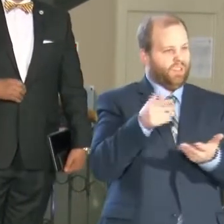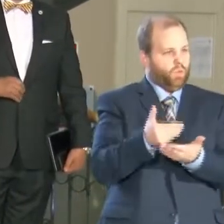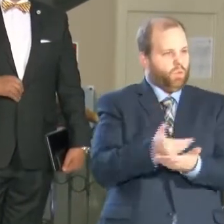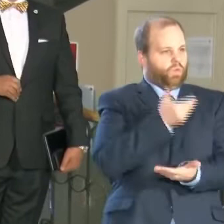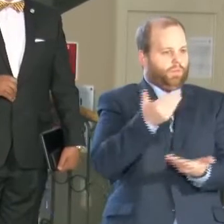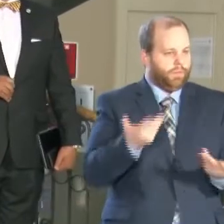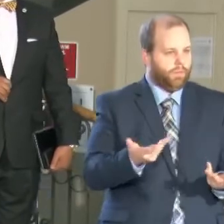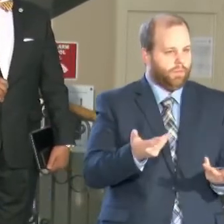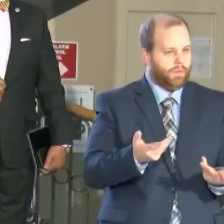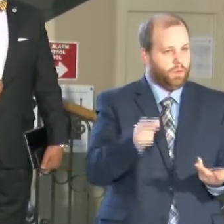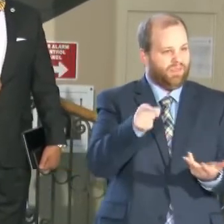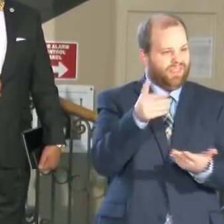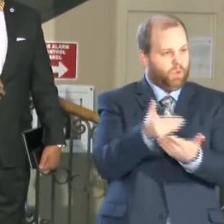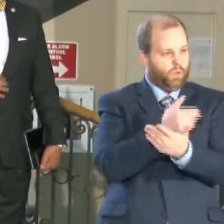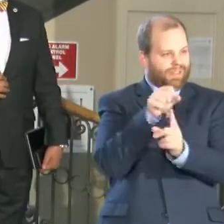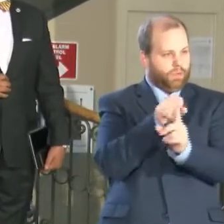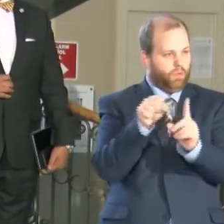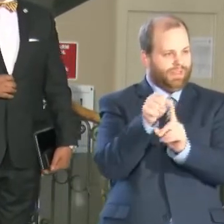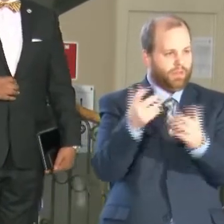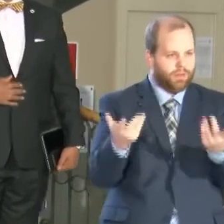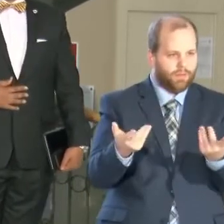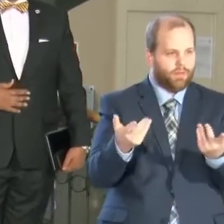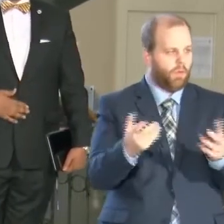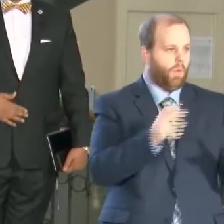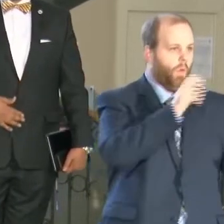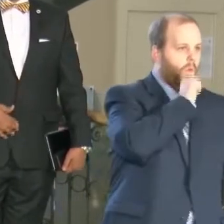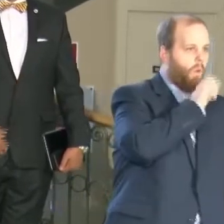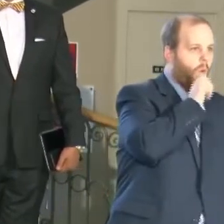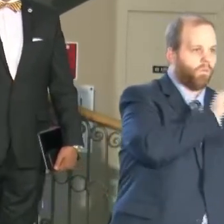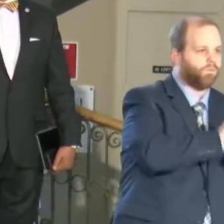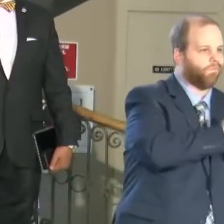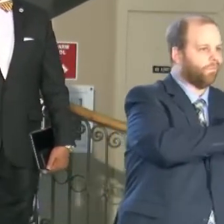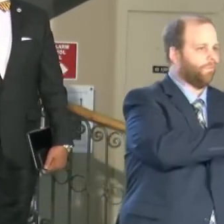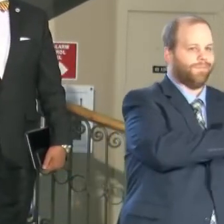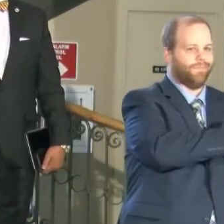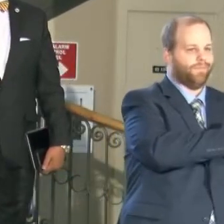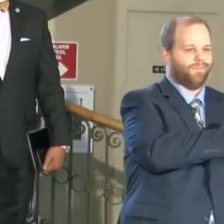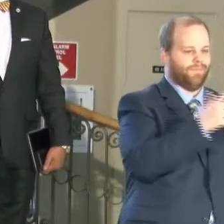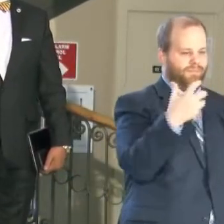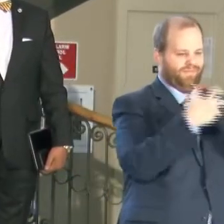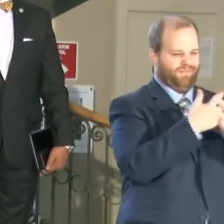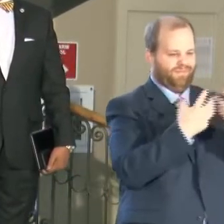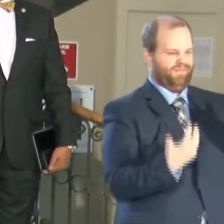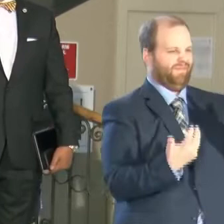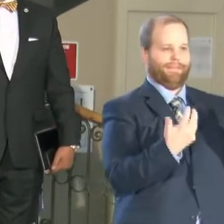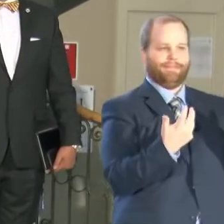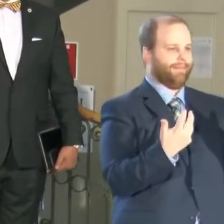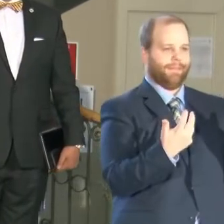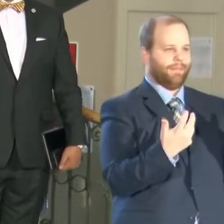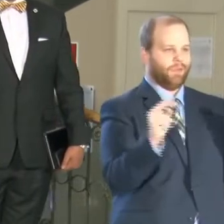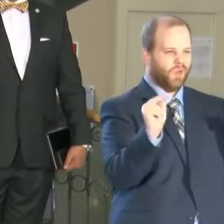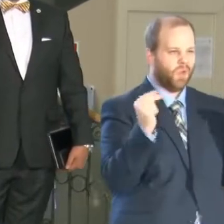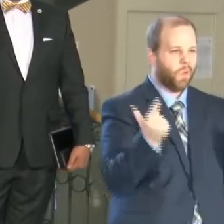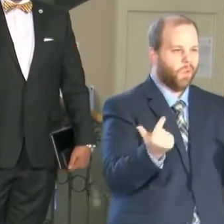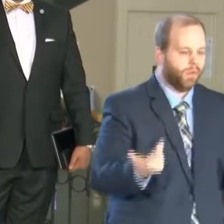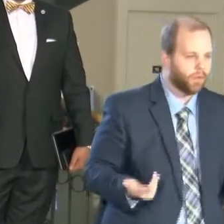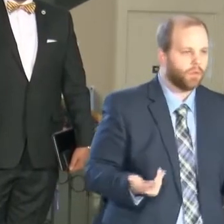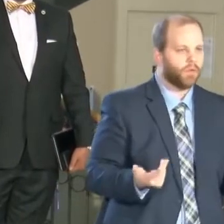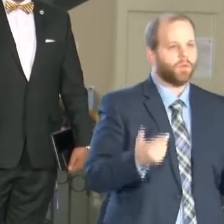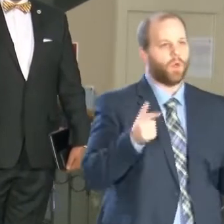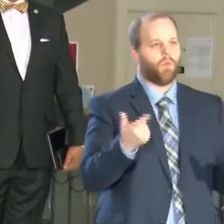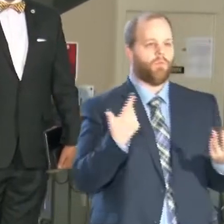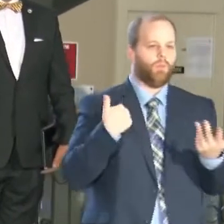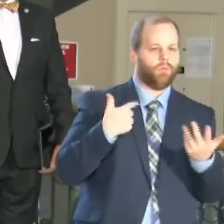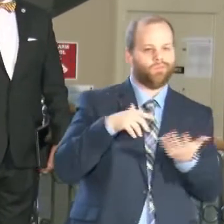when you're dealing with a new phenomenon, you cannot utilize old approaches. And that's the reason why we're taking on new approaches, new ideas, new